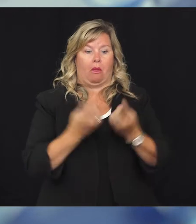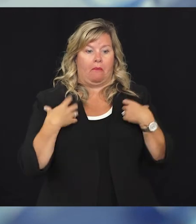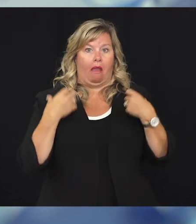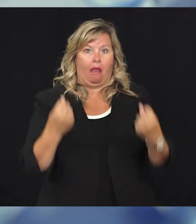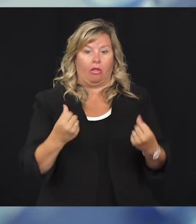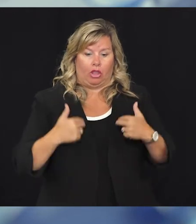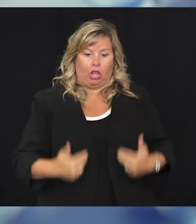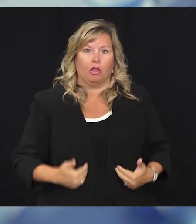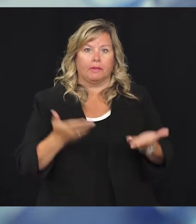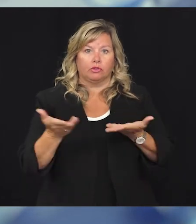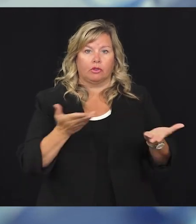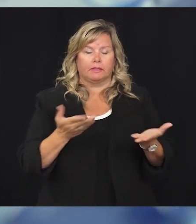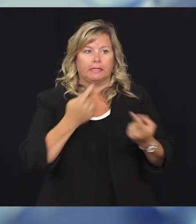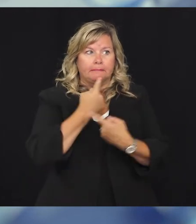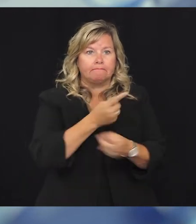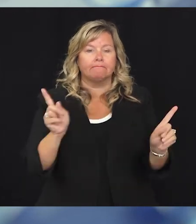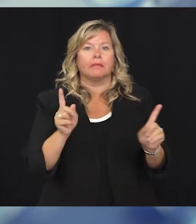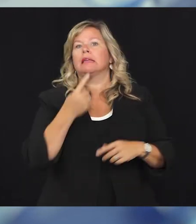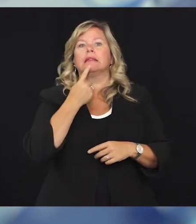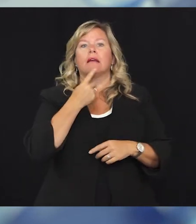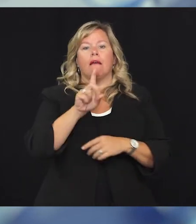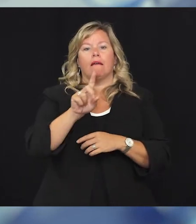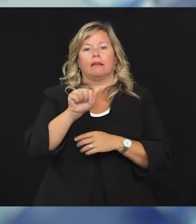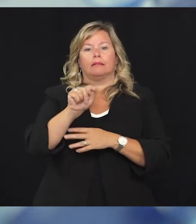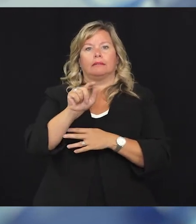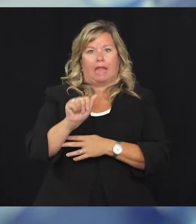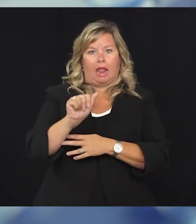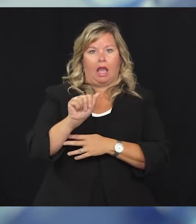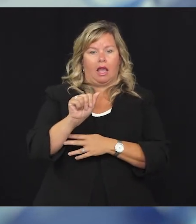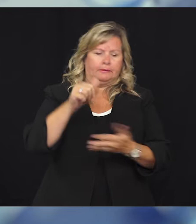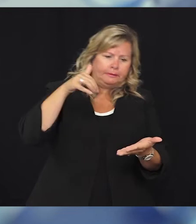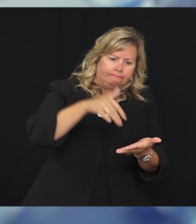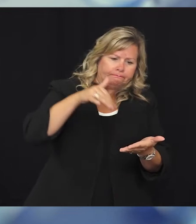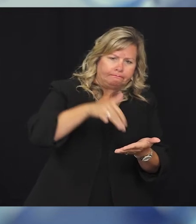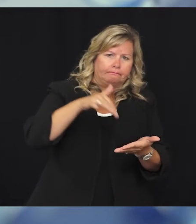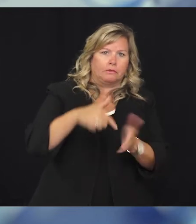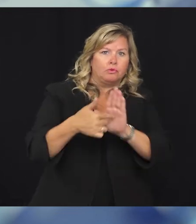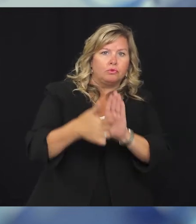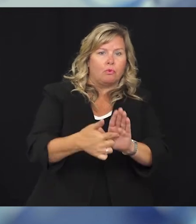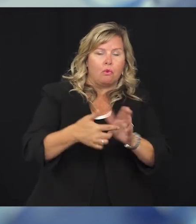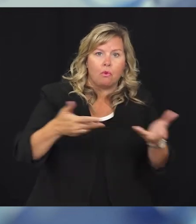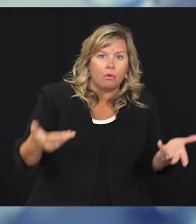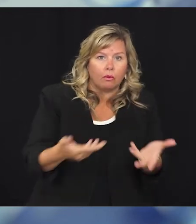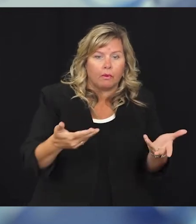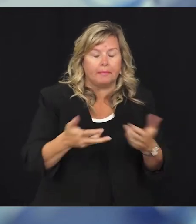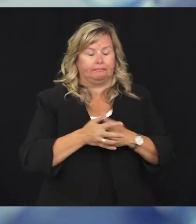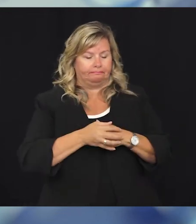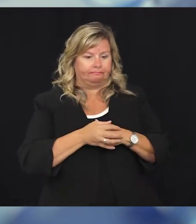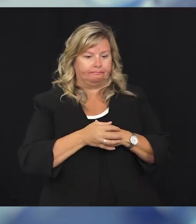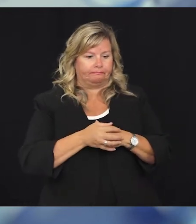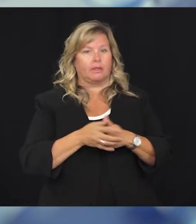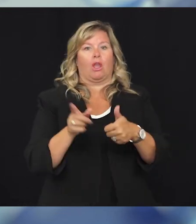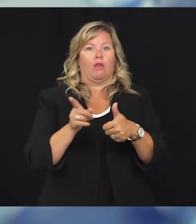on COVID-19 data trends. That presentation included data and interpretation supporting the following statements